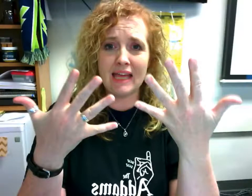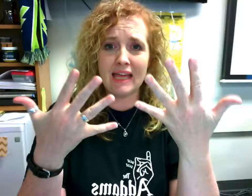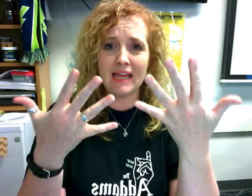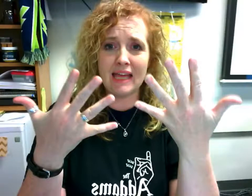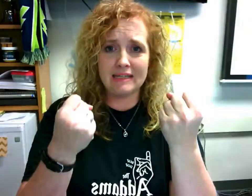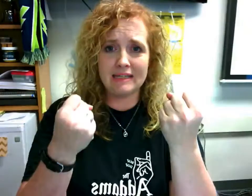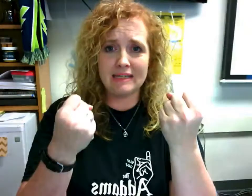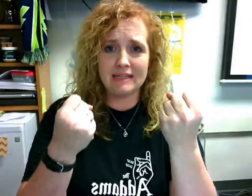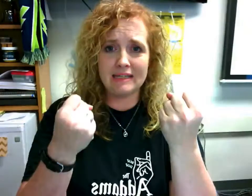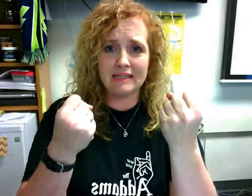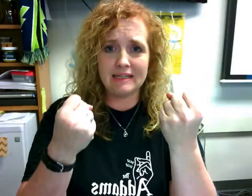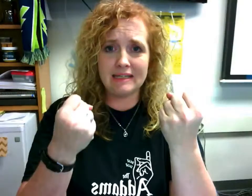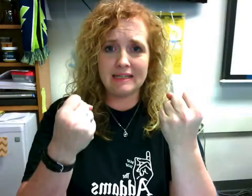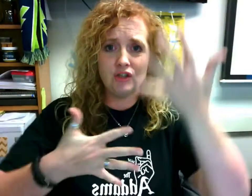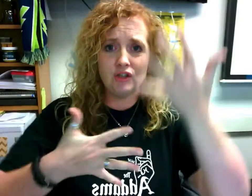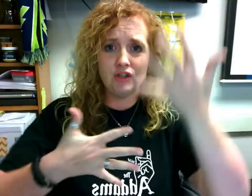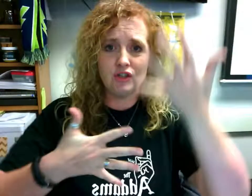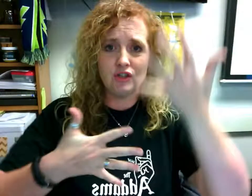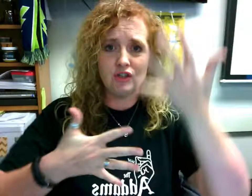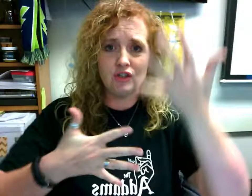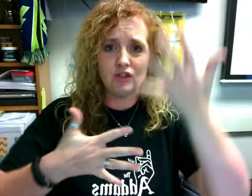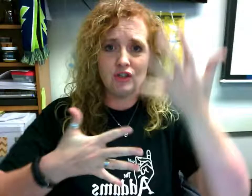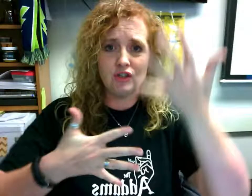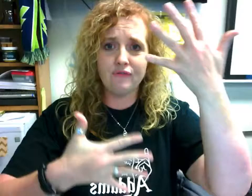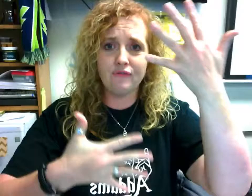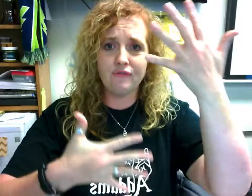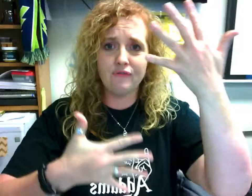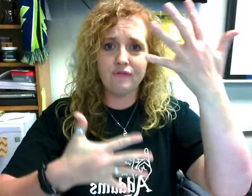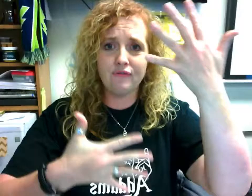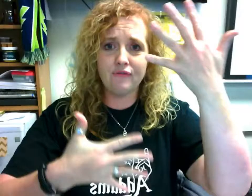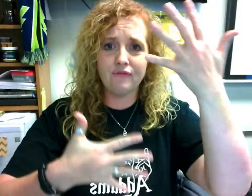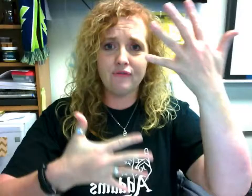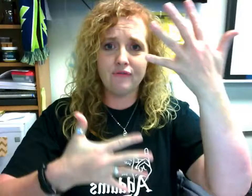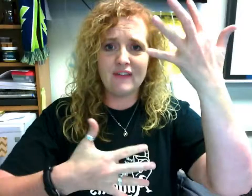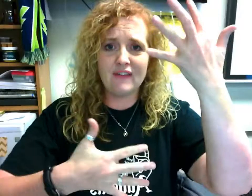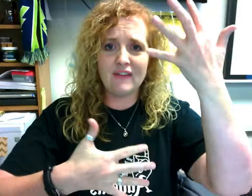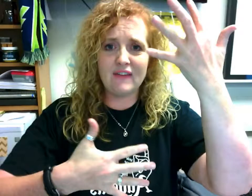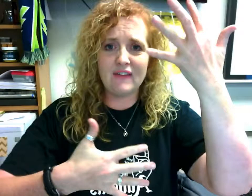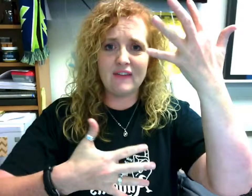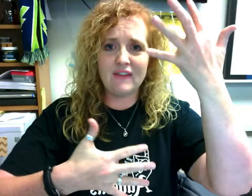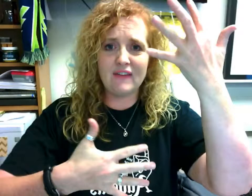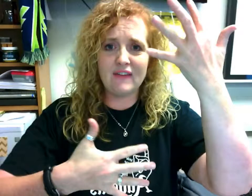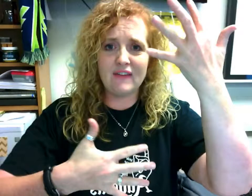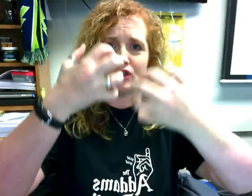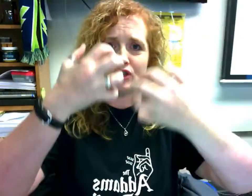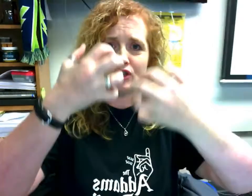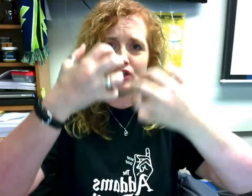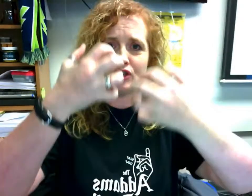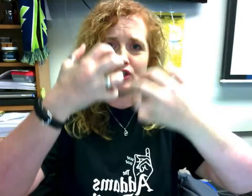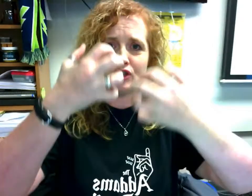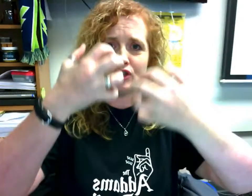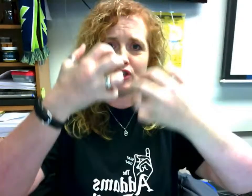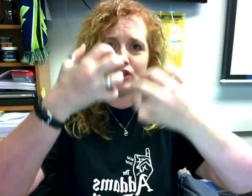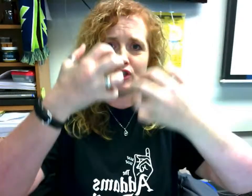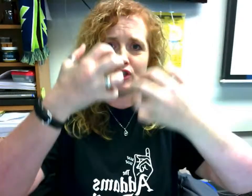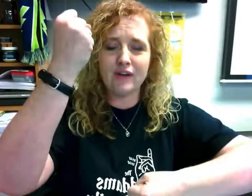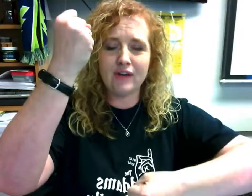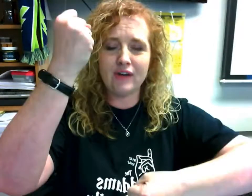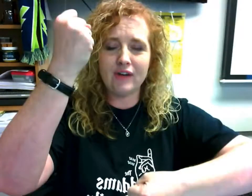alternating going up and down it goes to an s mean mean next is perplexed